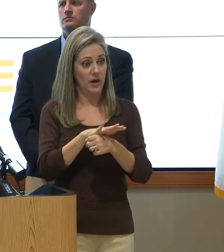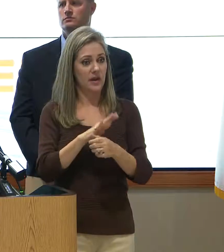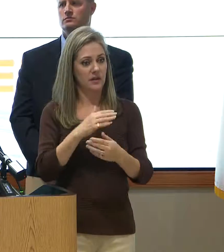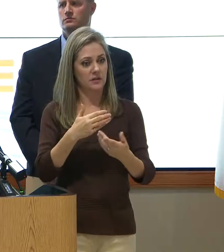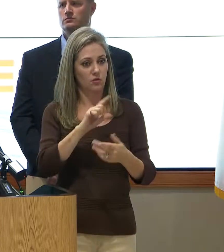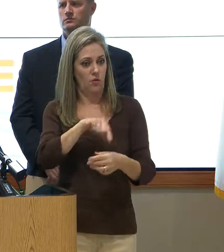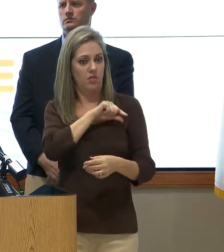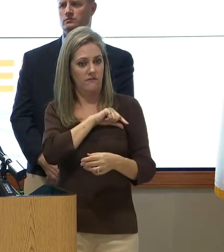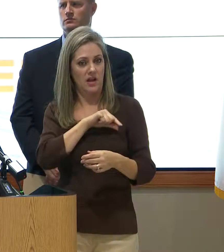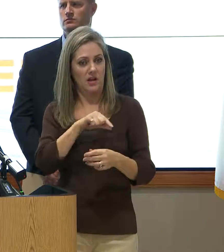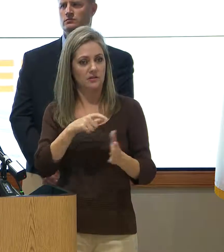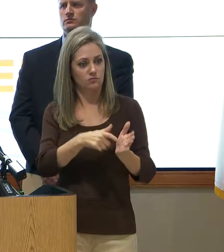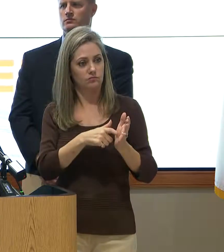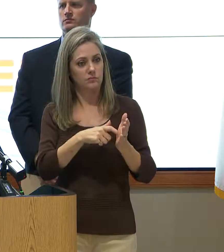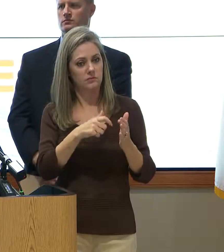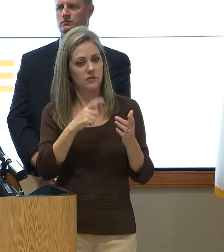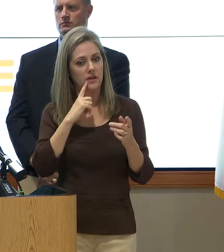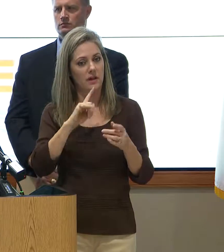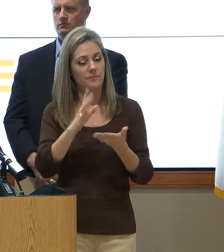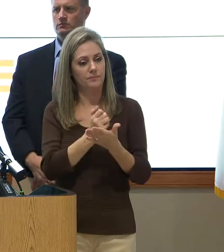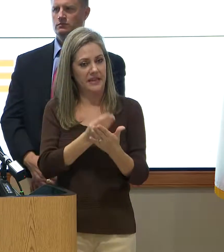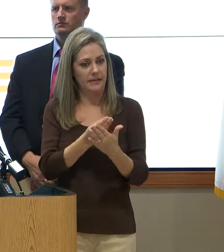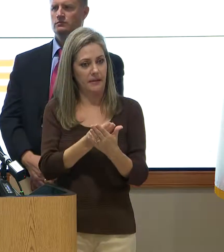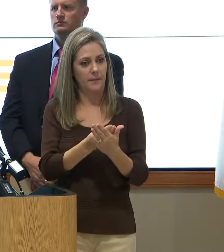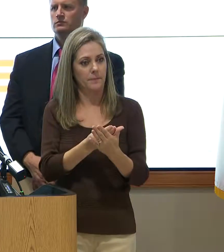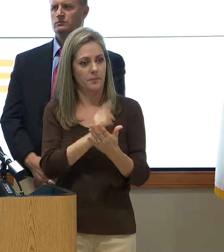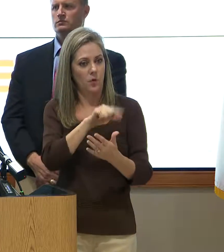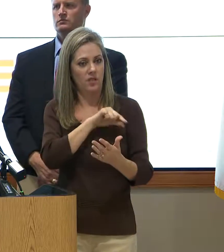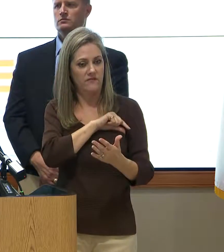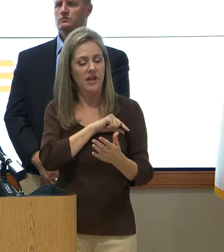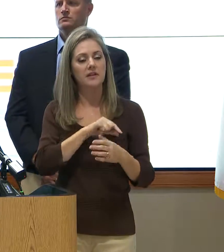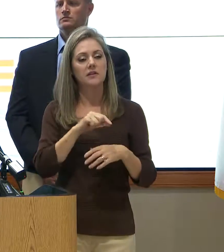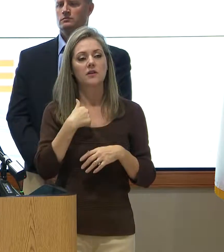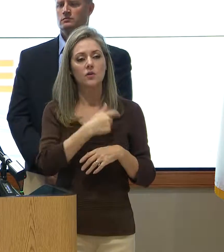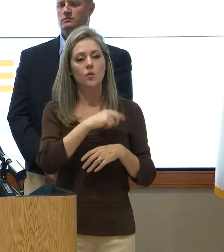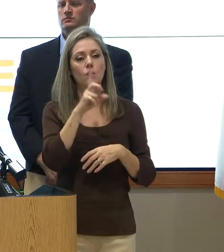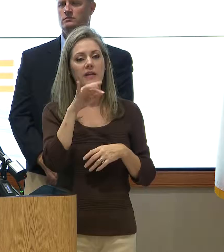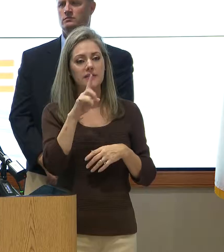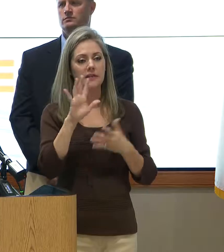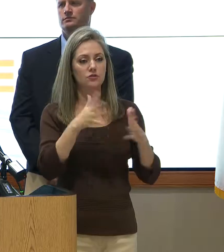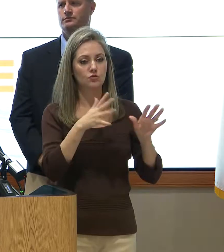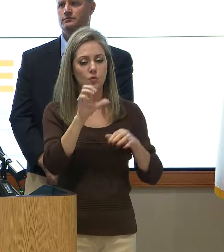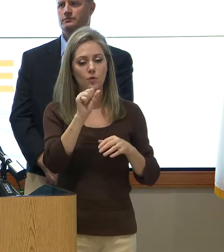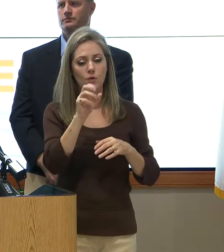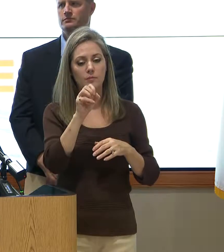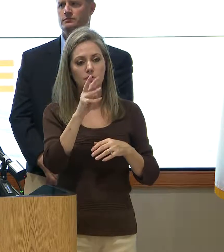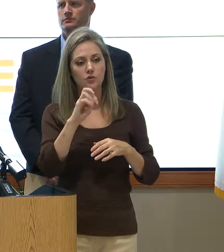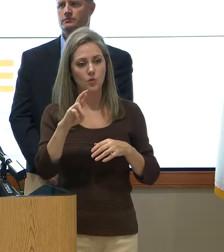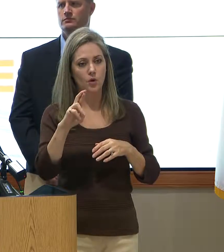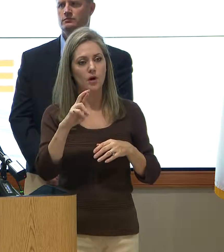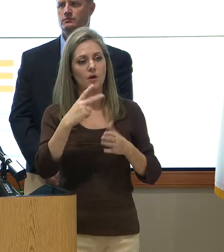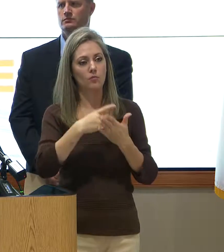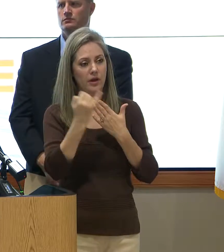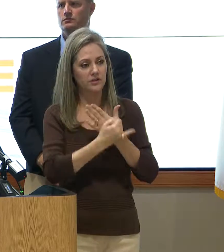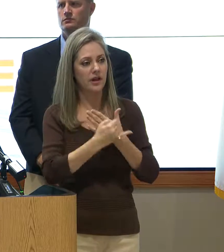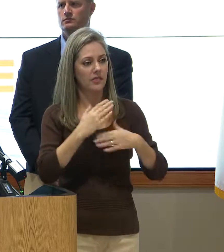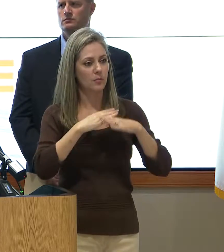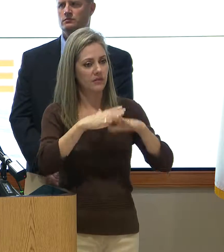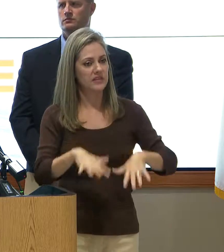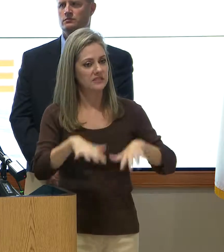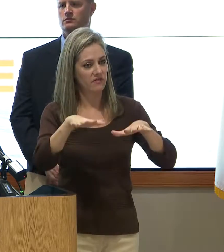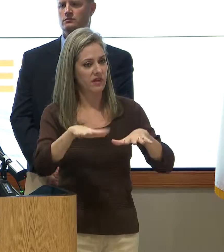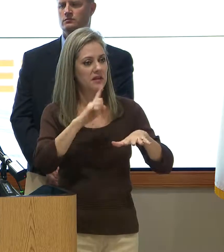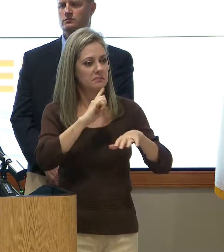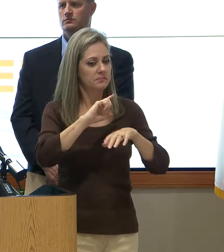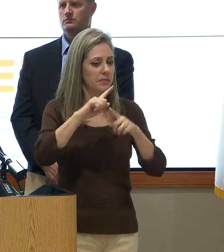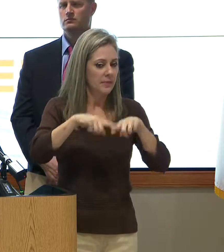And we did that after Hurricane Ike also. So we did a storm sewer project that prevented flooding and things of that nature, and it's